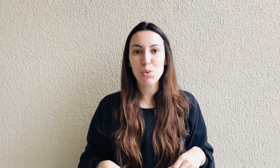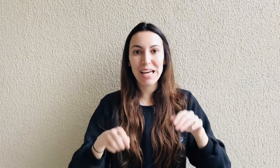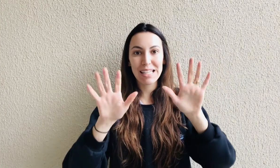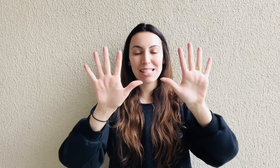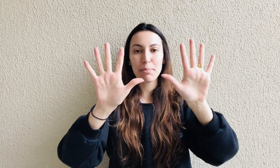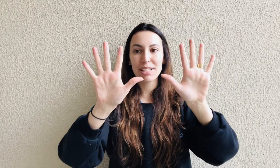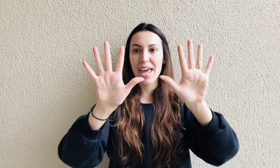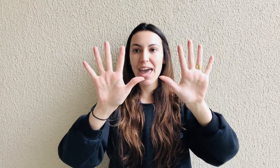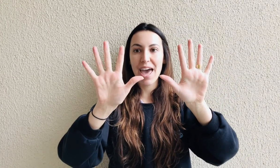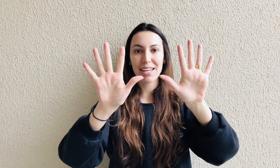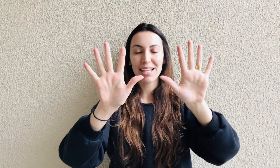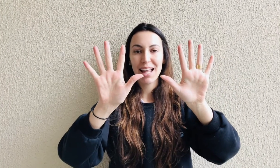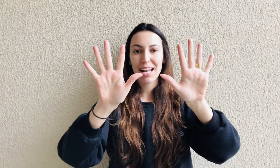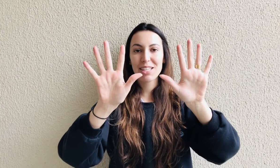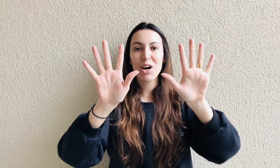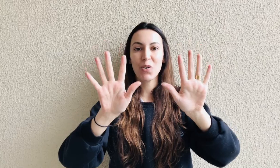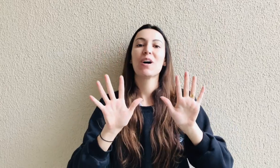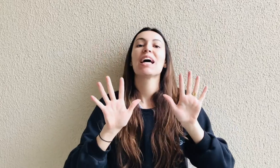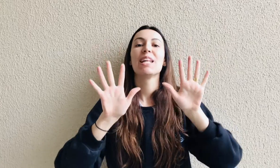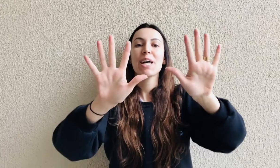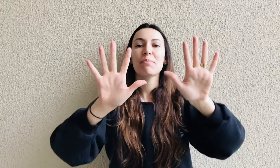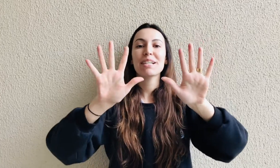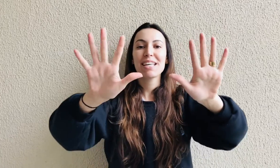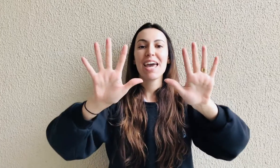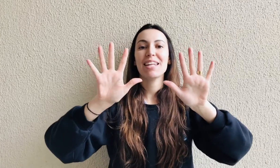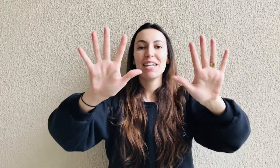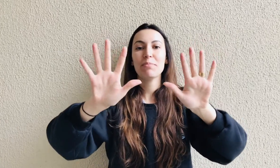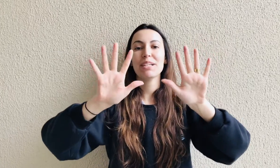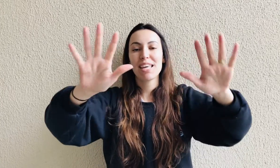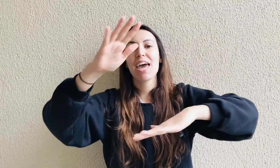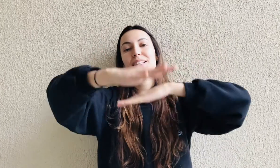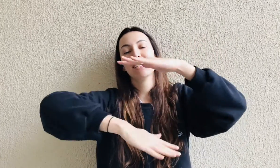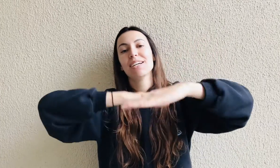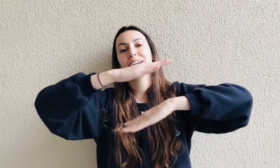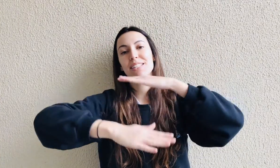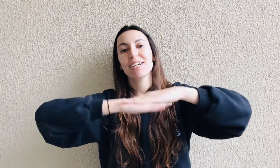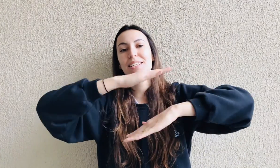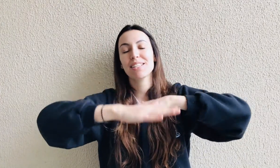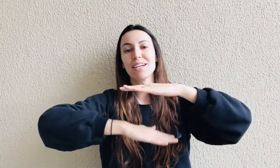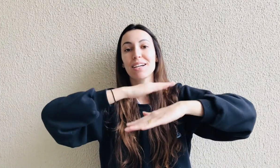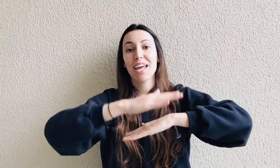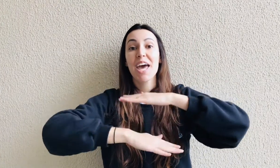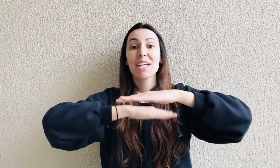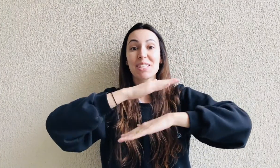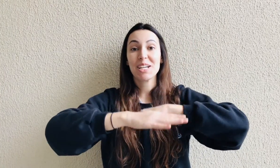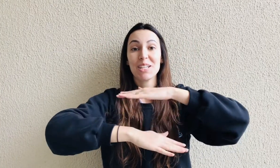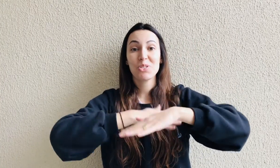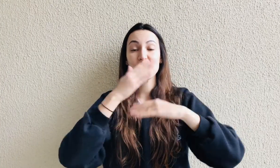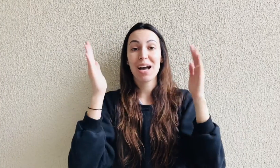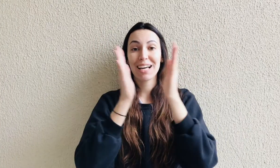one, it's number 10. Let's go. Number 10, number 10, turn, turn, turn. Turning to a